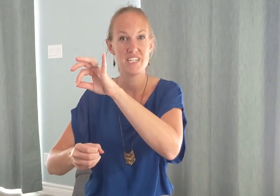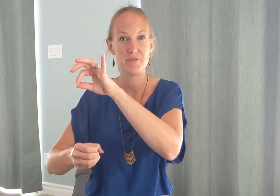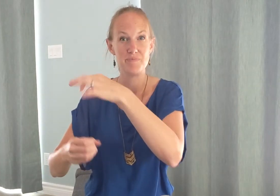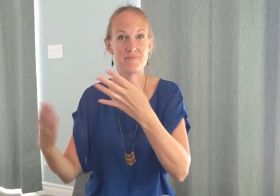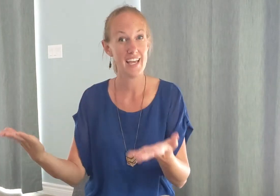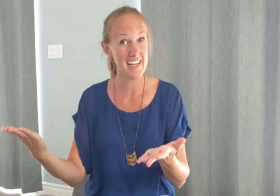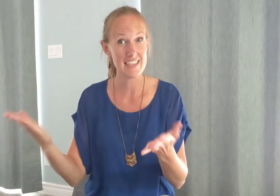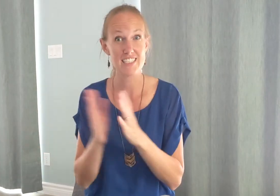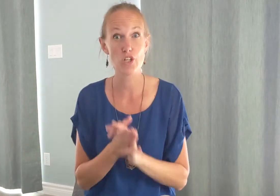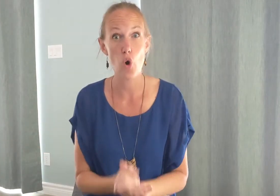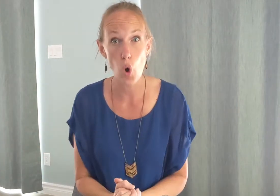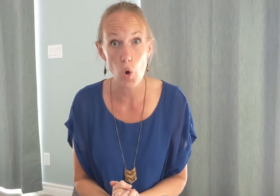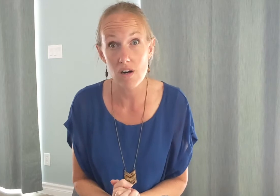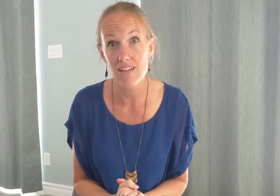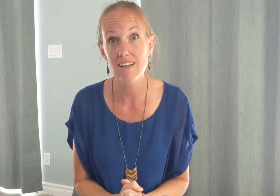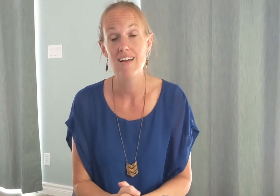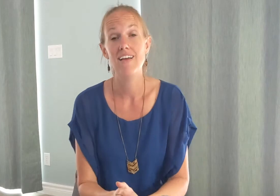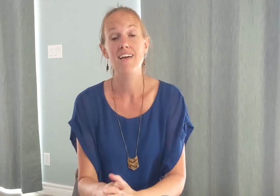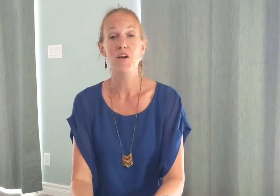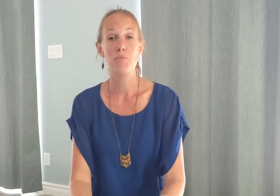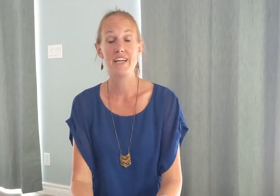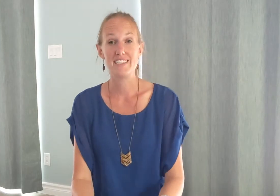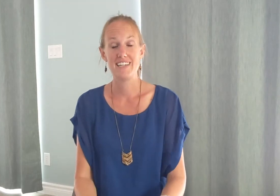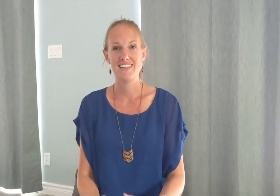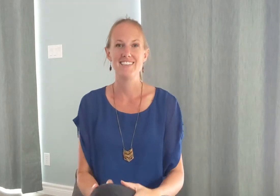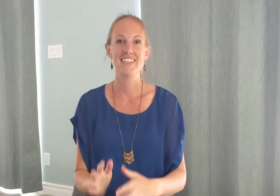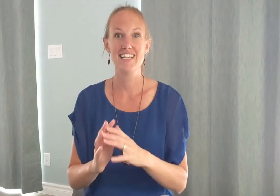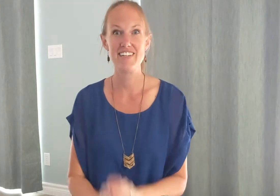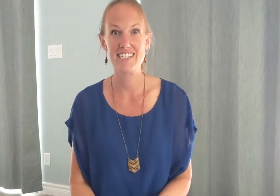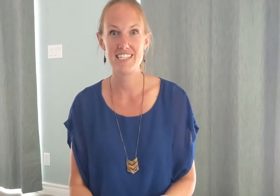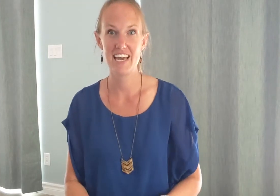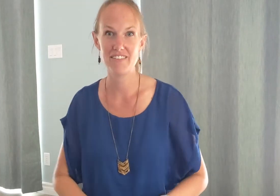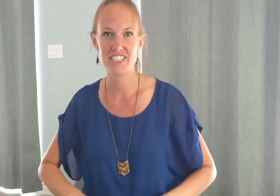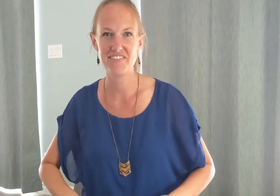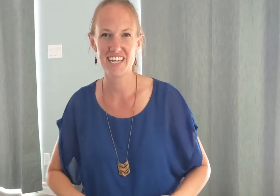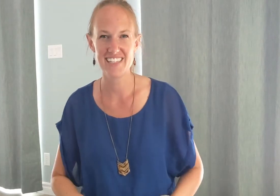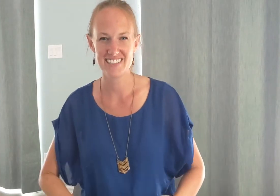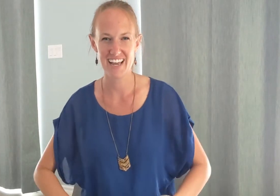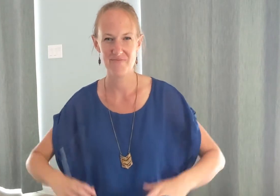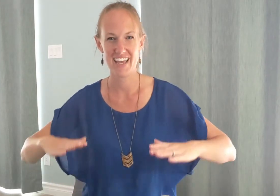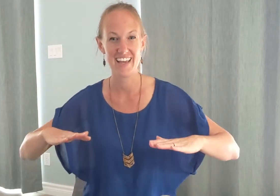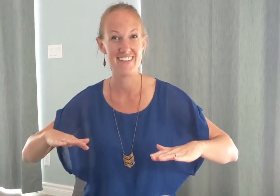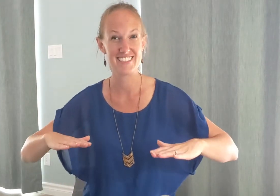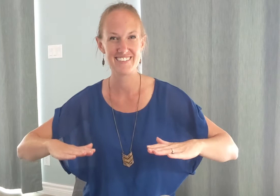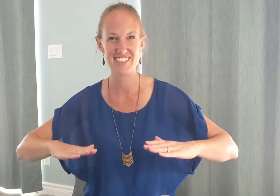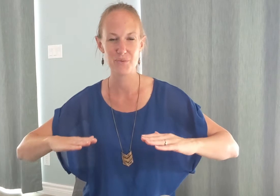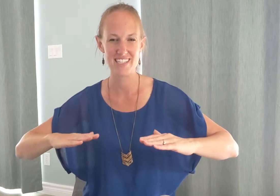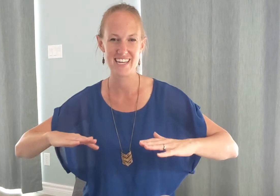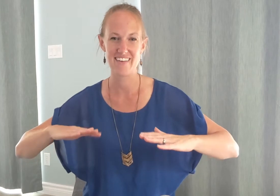you okay and that's the whole bridge it's nice to have an easy day after a tough day yesterday okay let's do that twice together